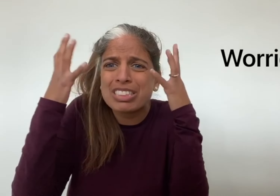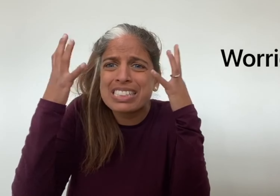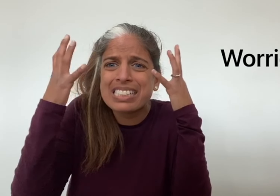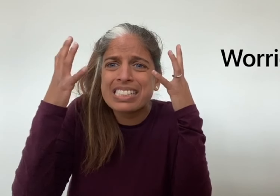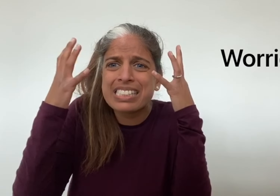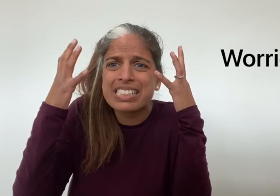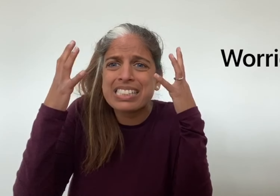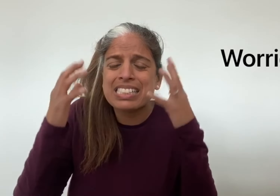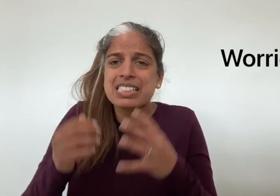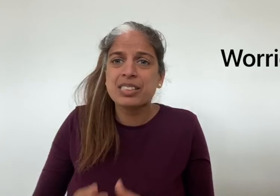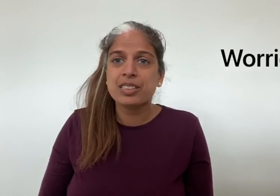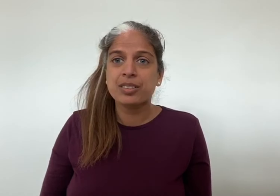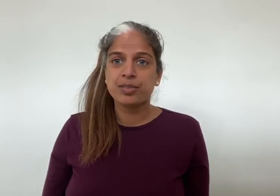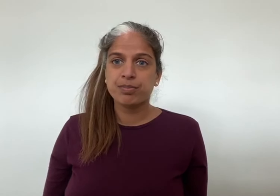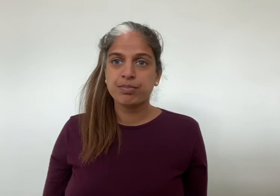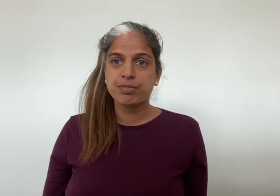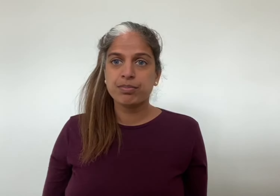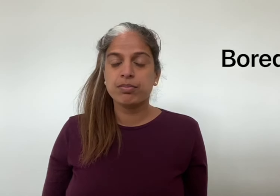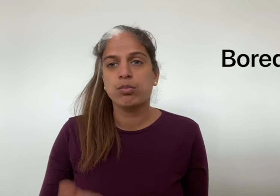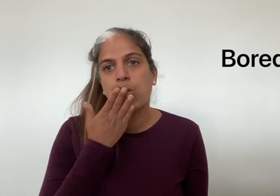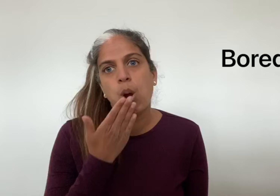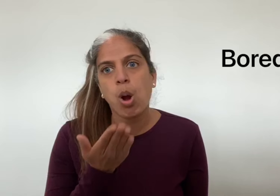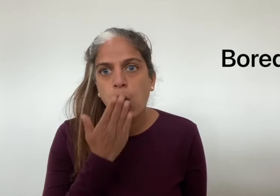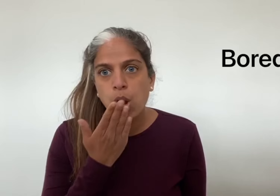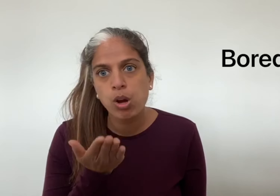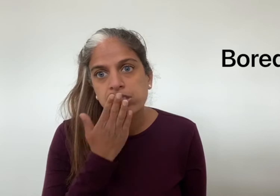bored